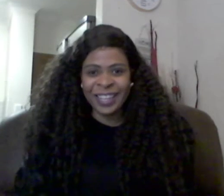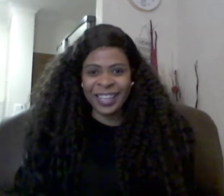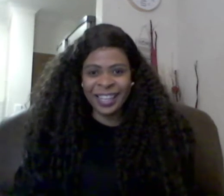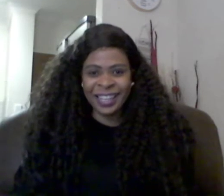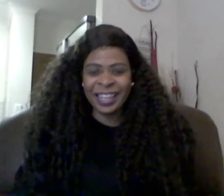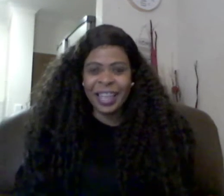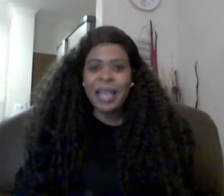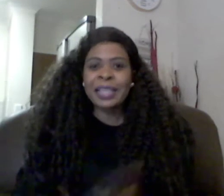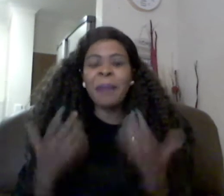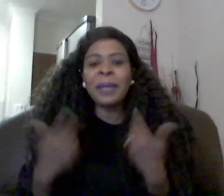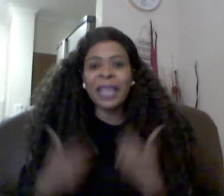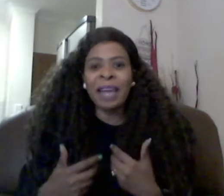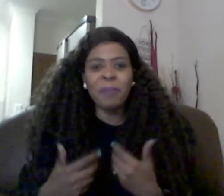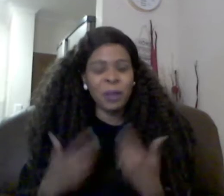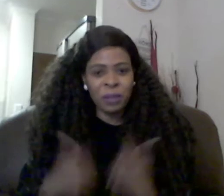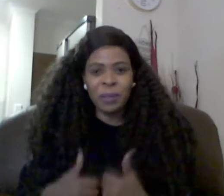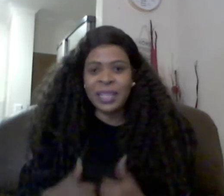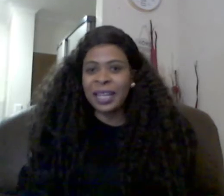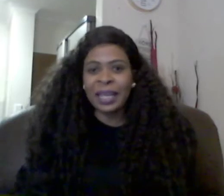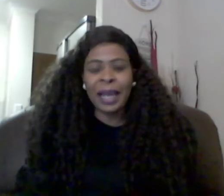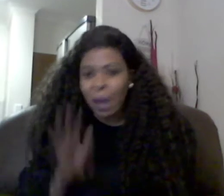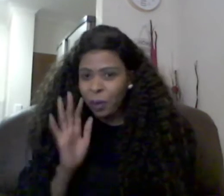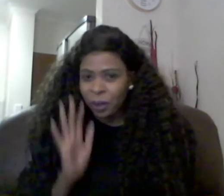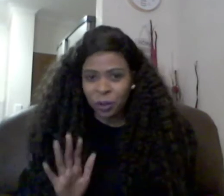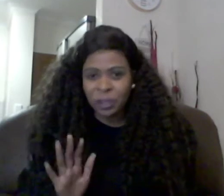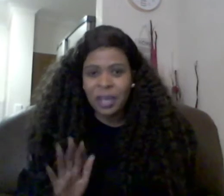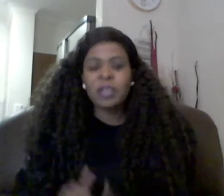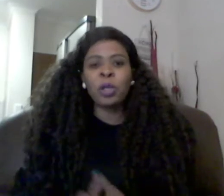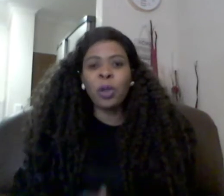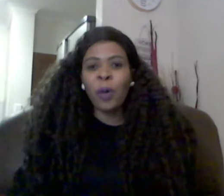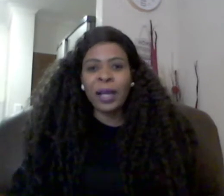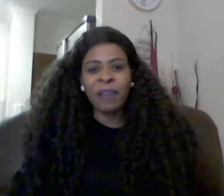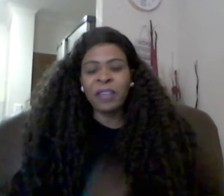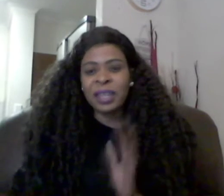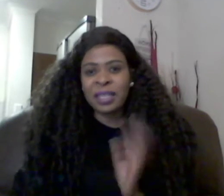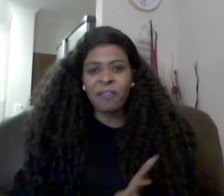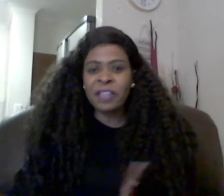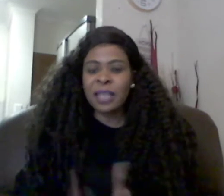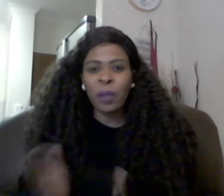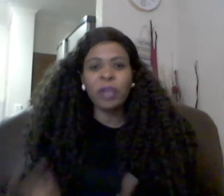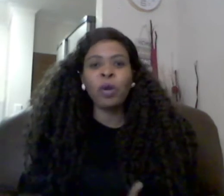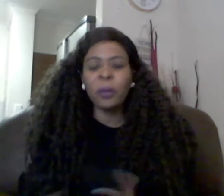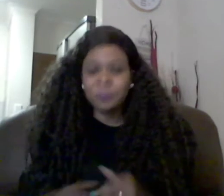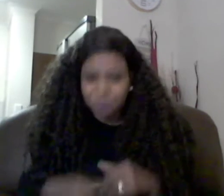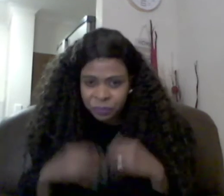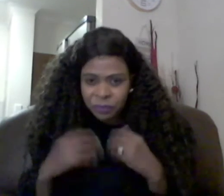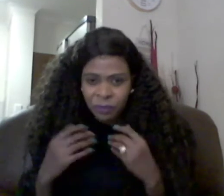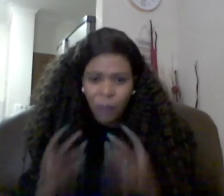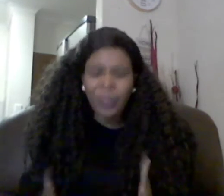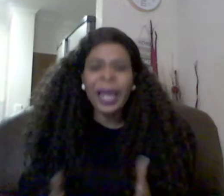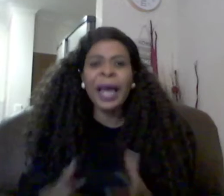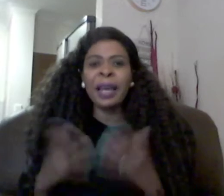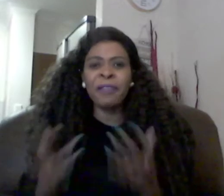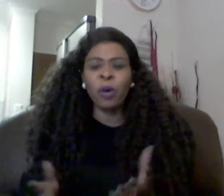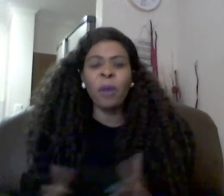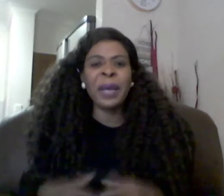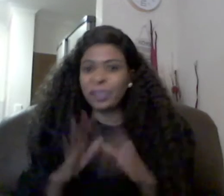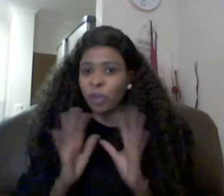some can but with my standard i will not so you know what after the service i went home when i arrived at home i did not